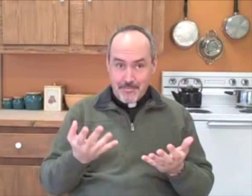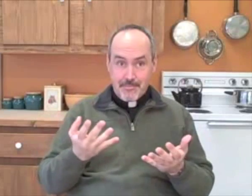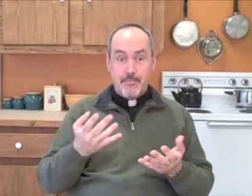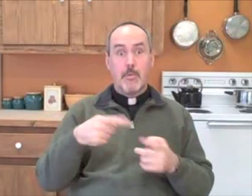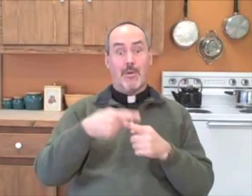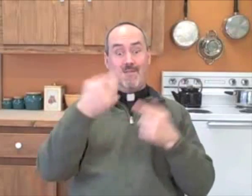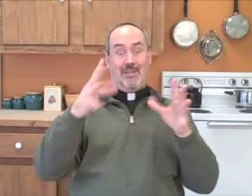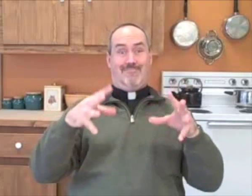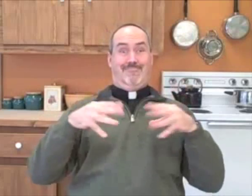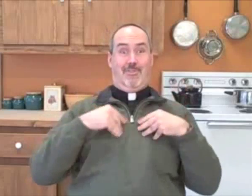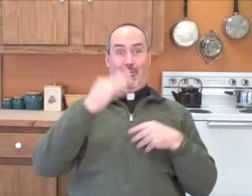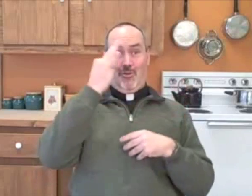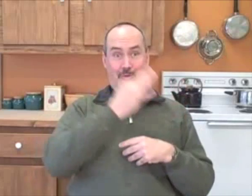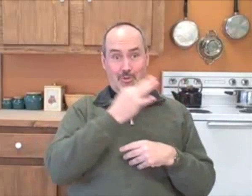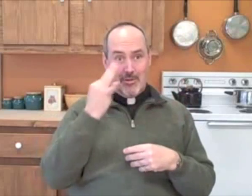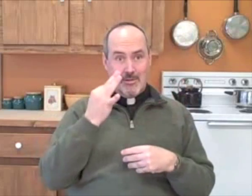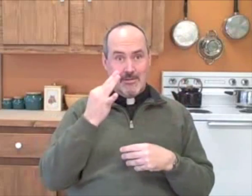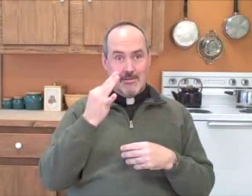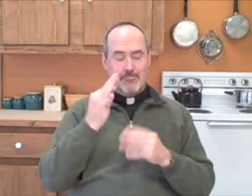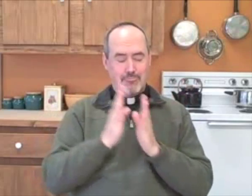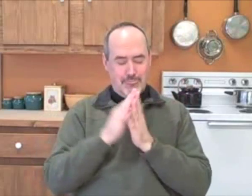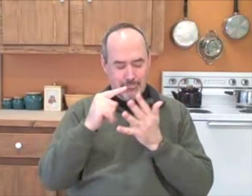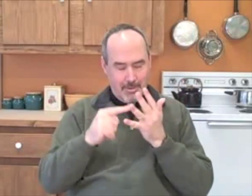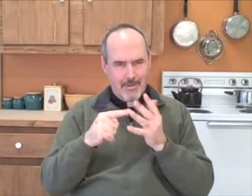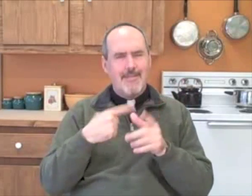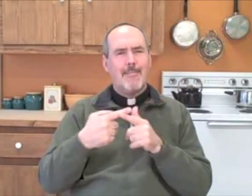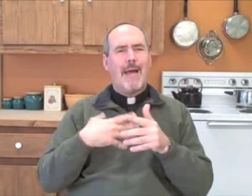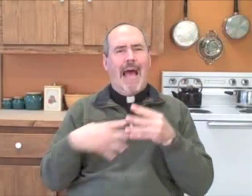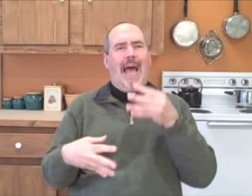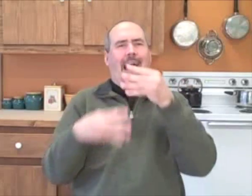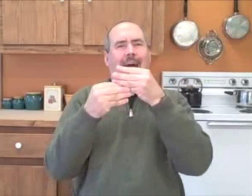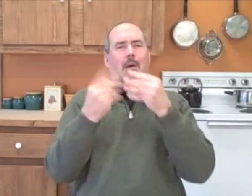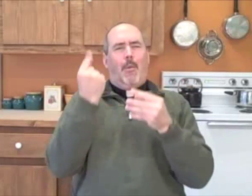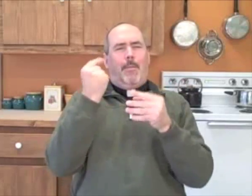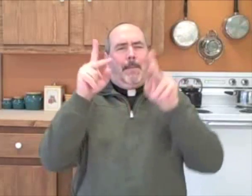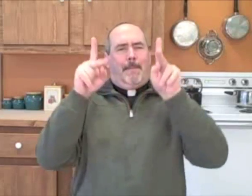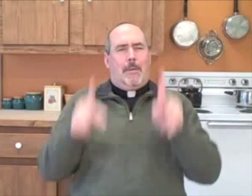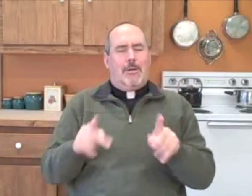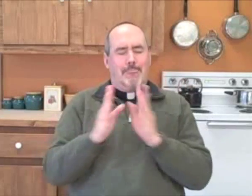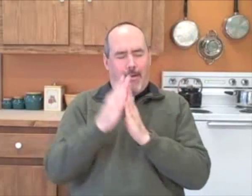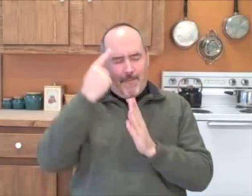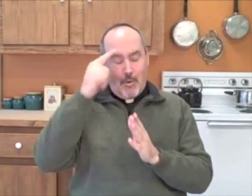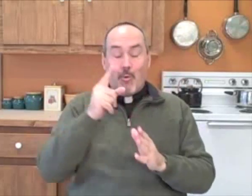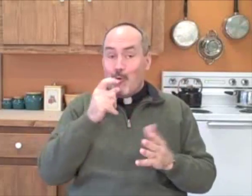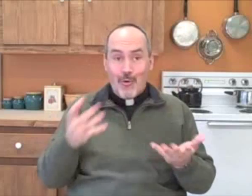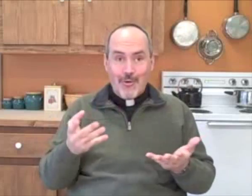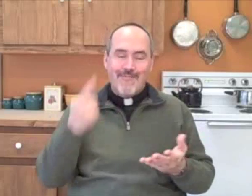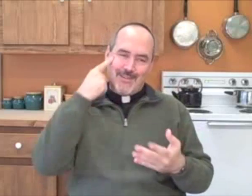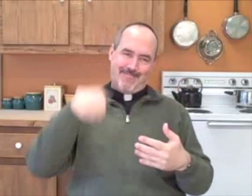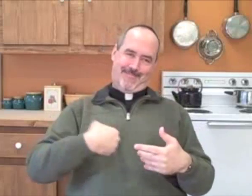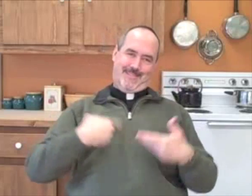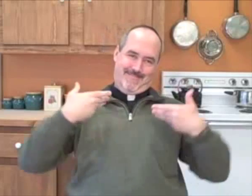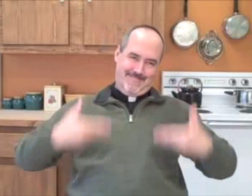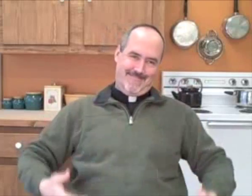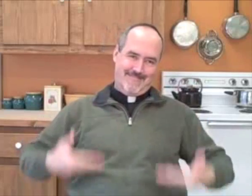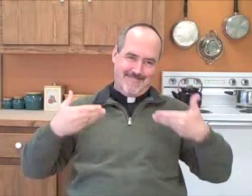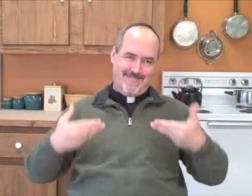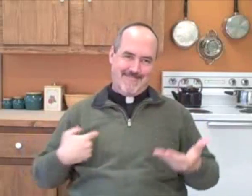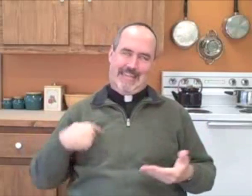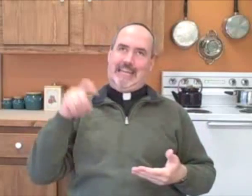communion next time, add an extra person to your prayers. Me. I always love getting